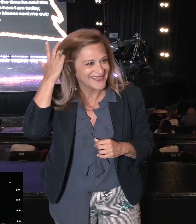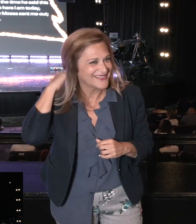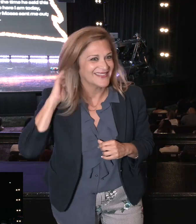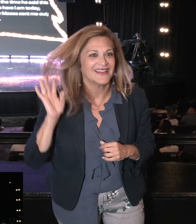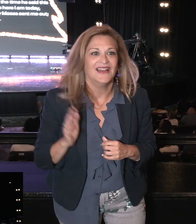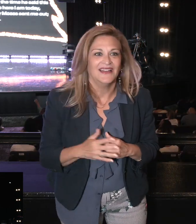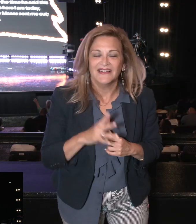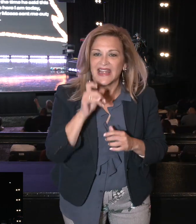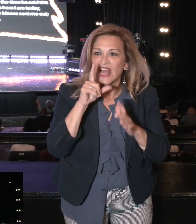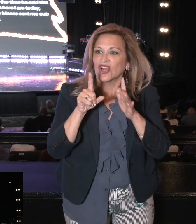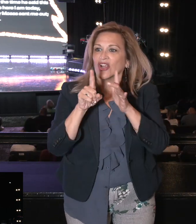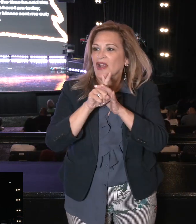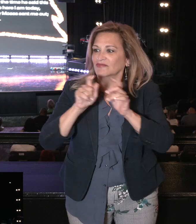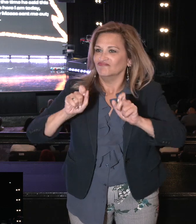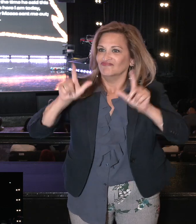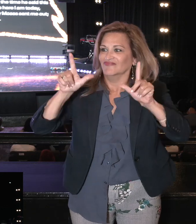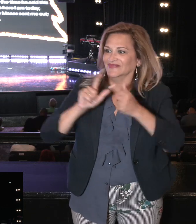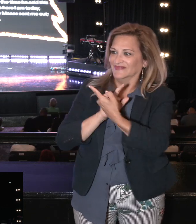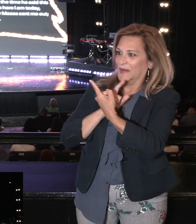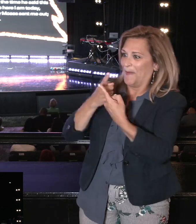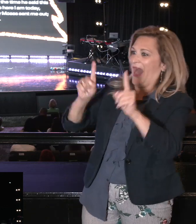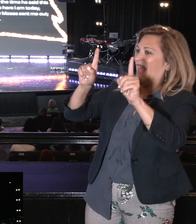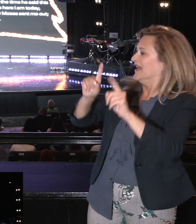It didn't come up, right? Oh!